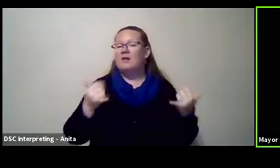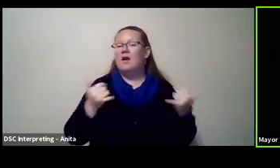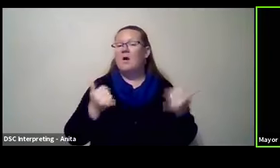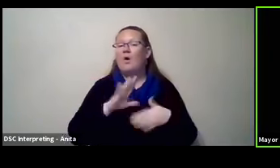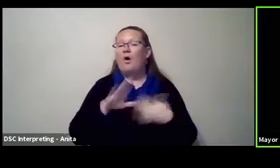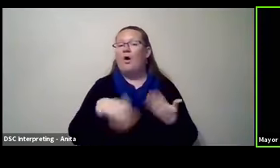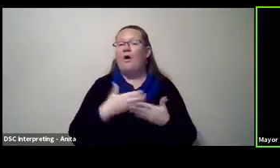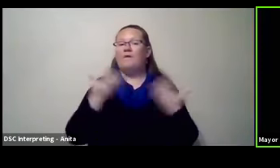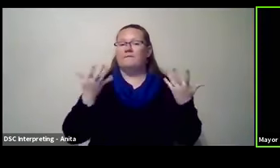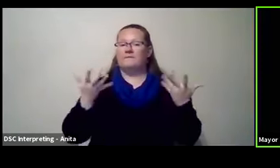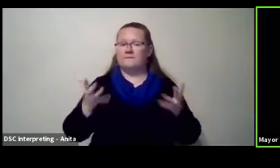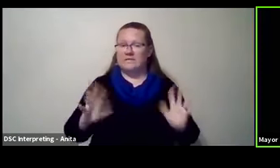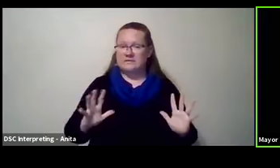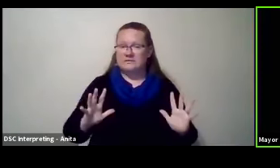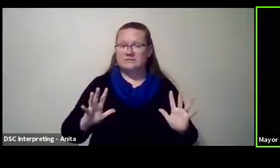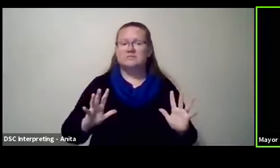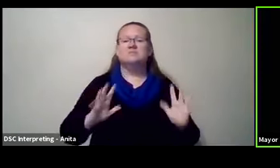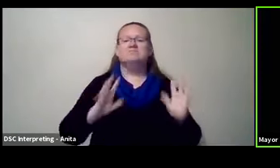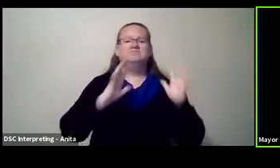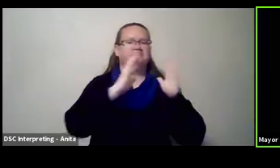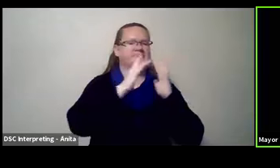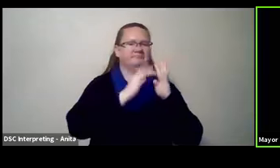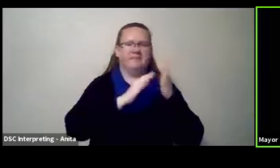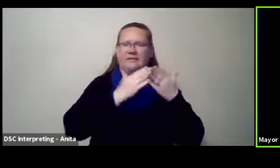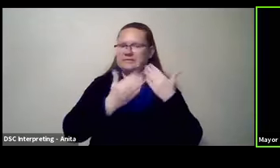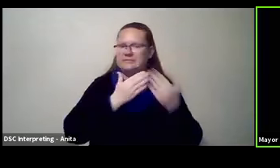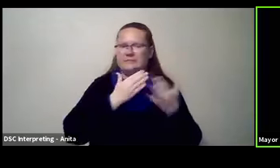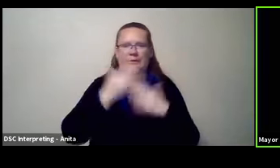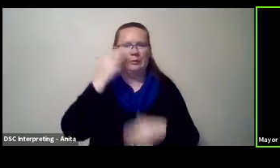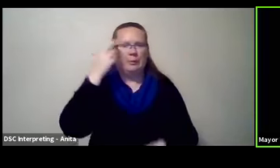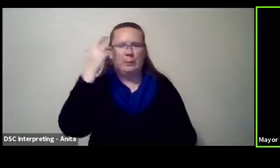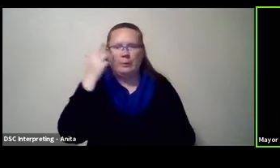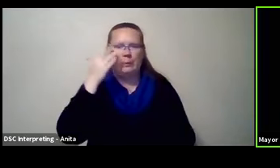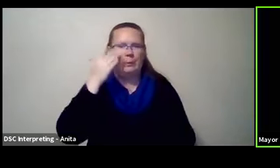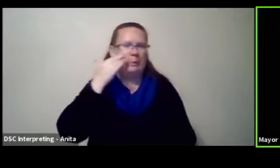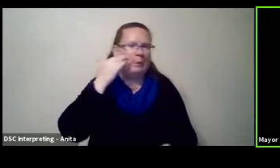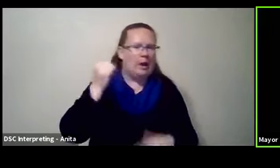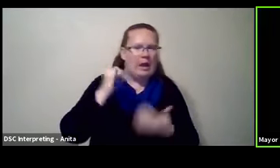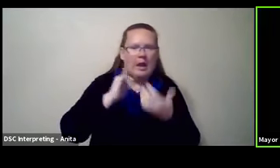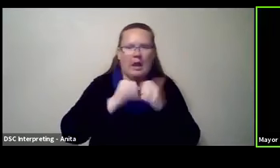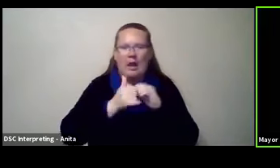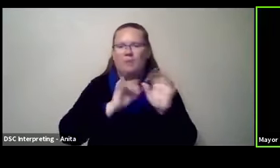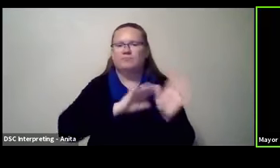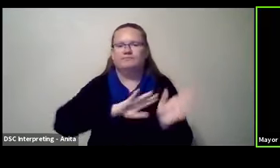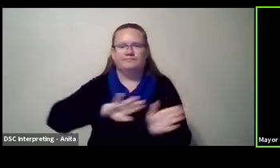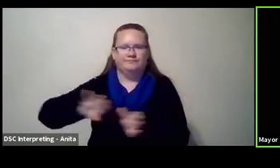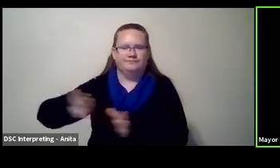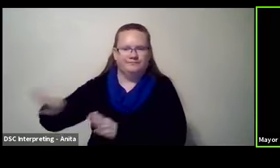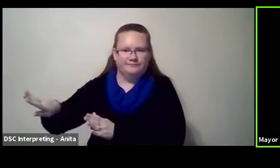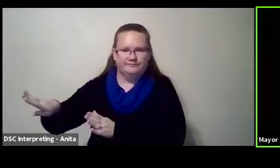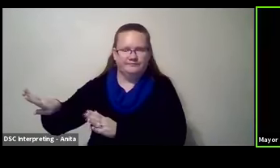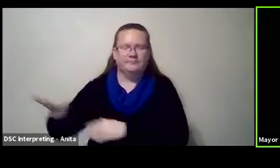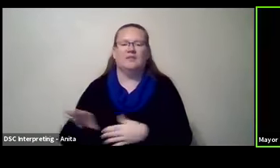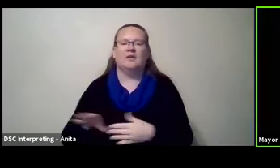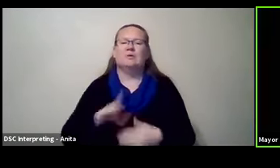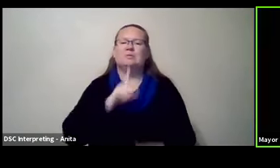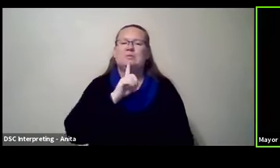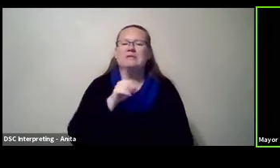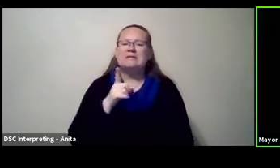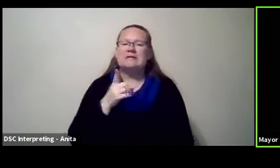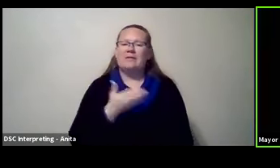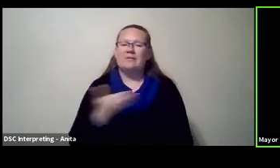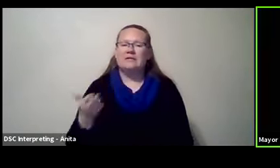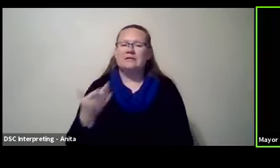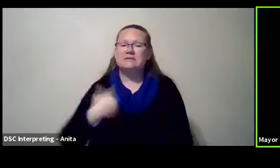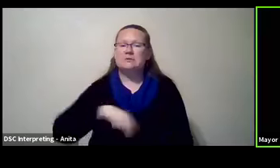of why or how or who or when the fact of the matter is, even for things that we know the citizens